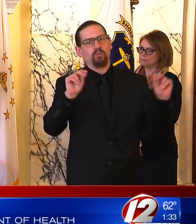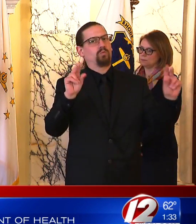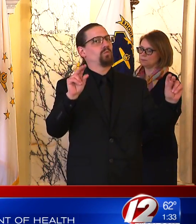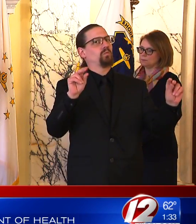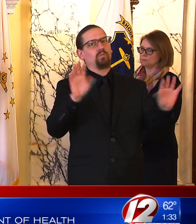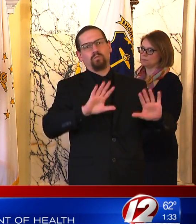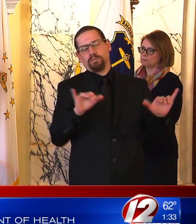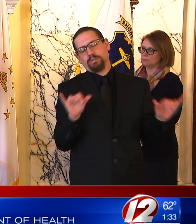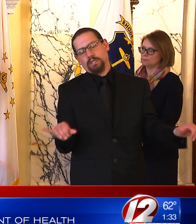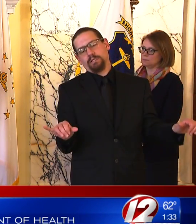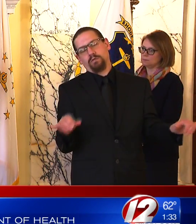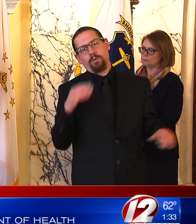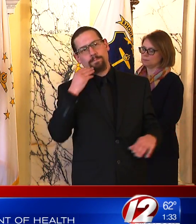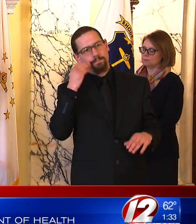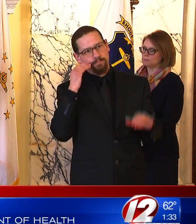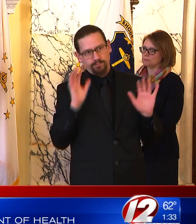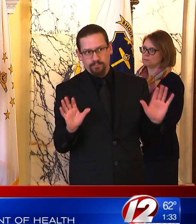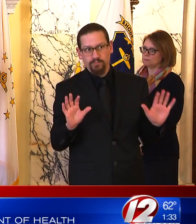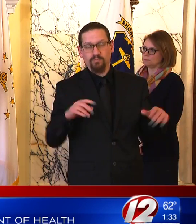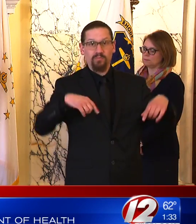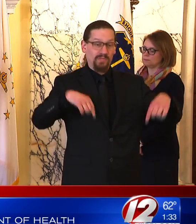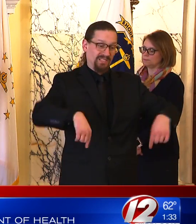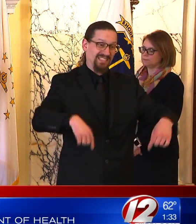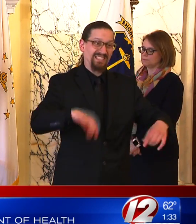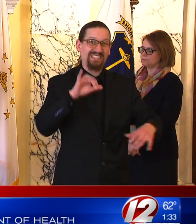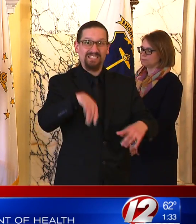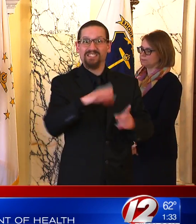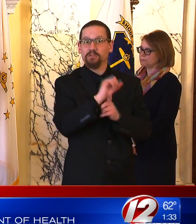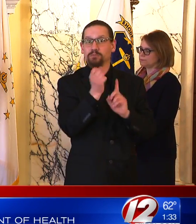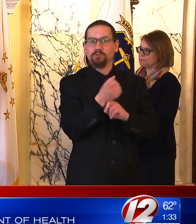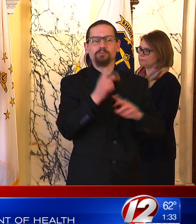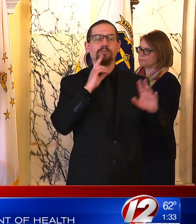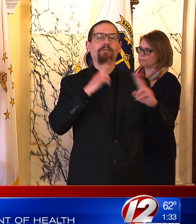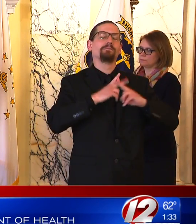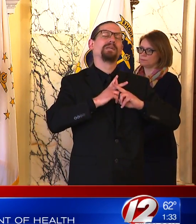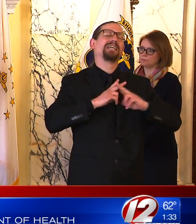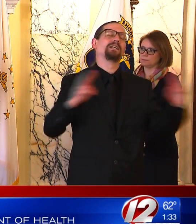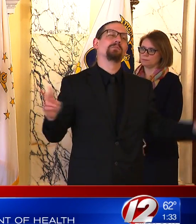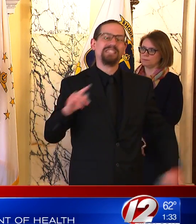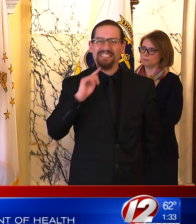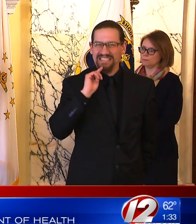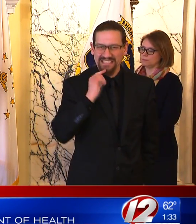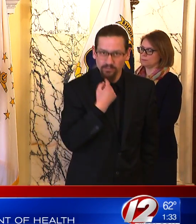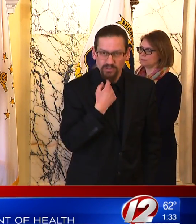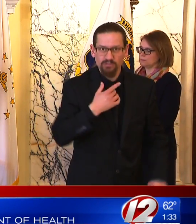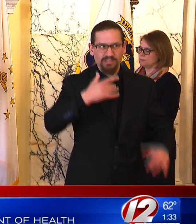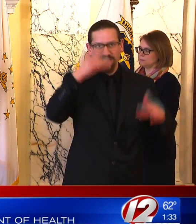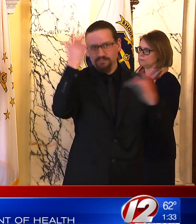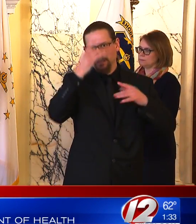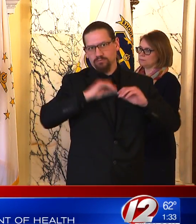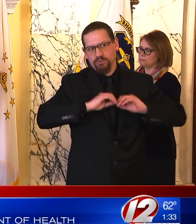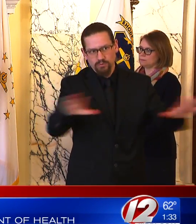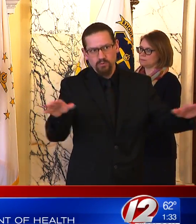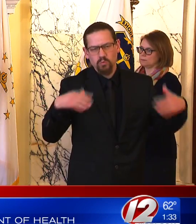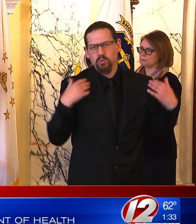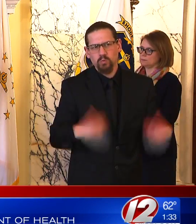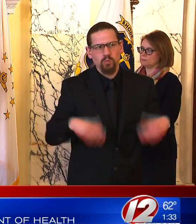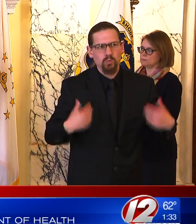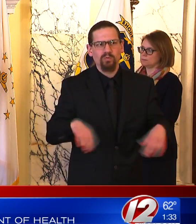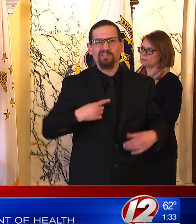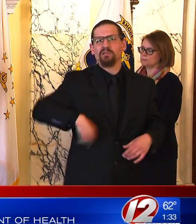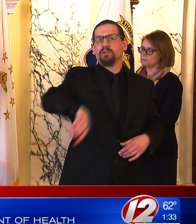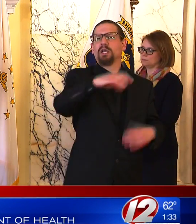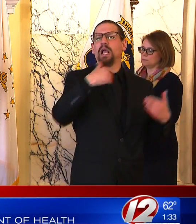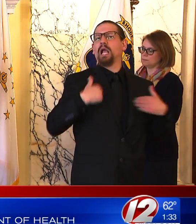impacted by this illness. So as youth, it may feel as if it won't be that big of a deal,